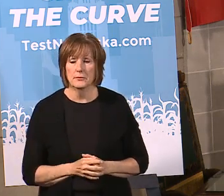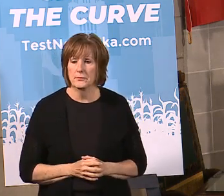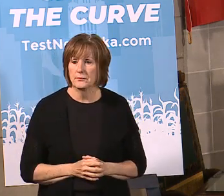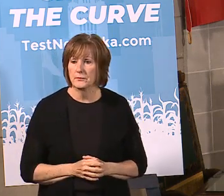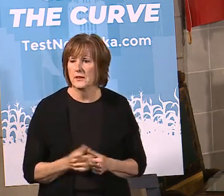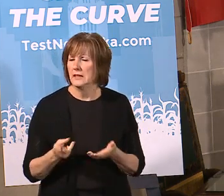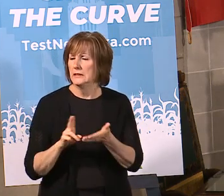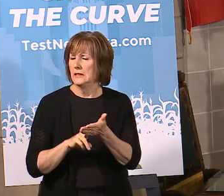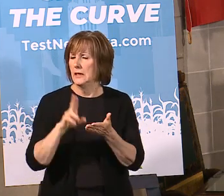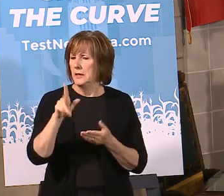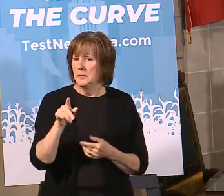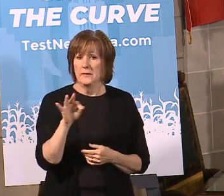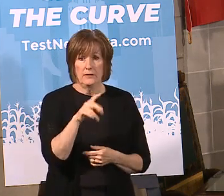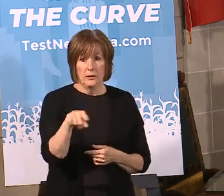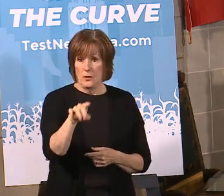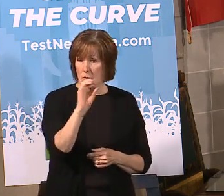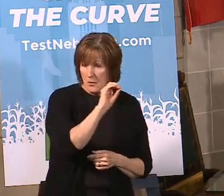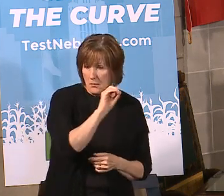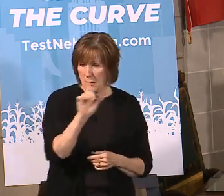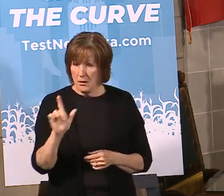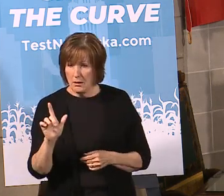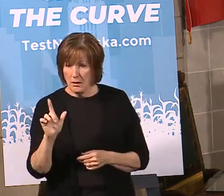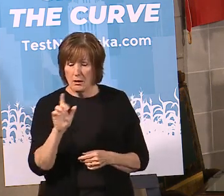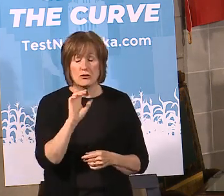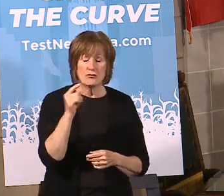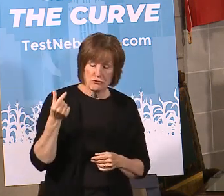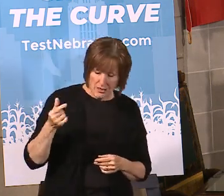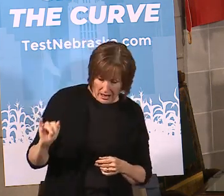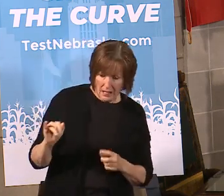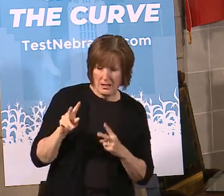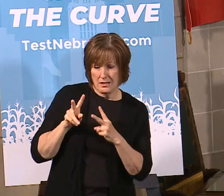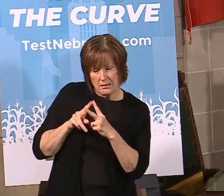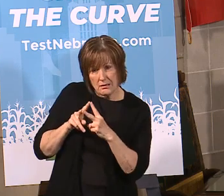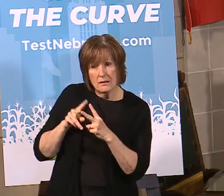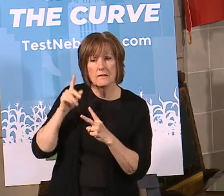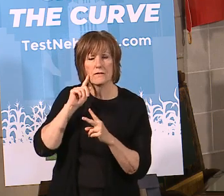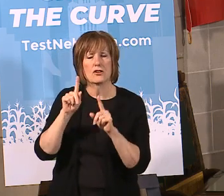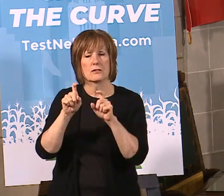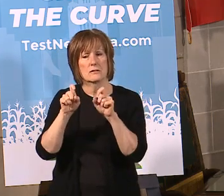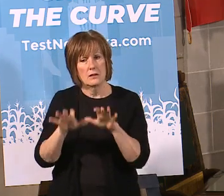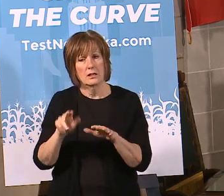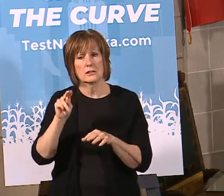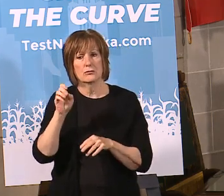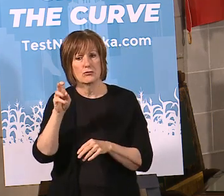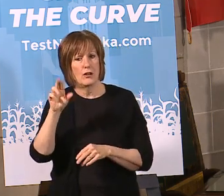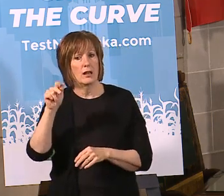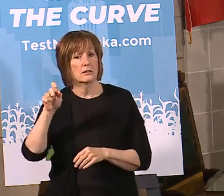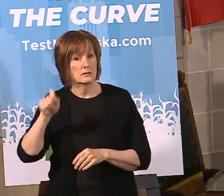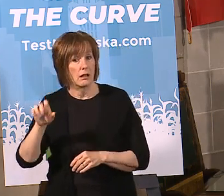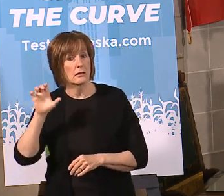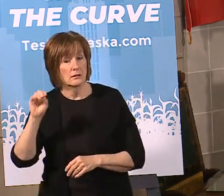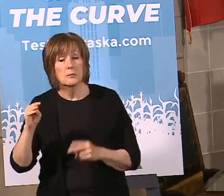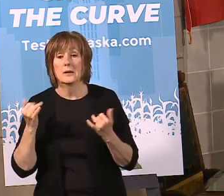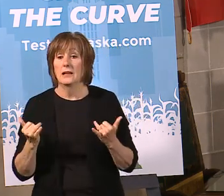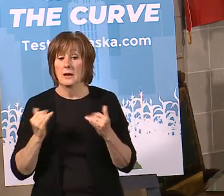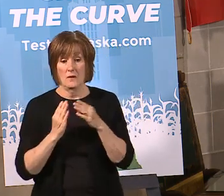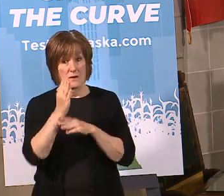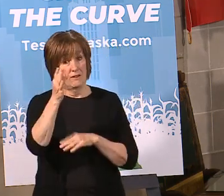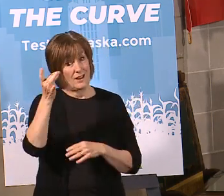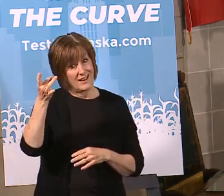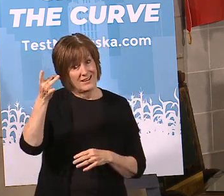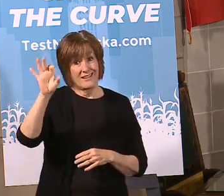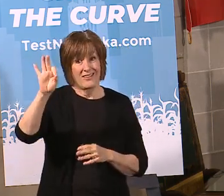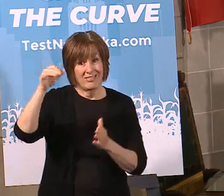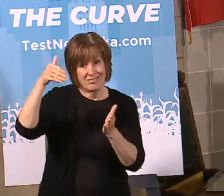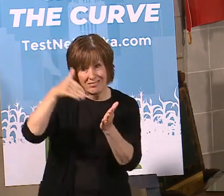again please sign up especially if you're in Omaha and Lincoln or Omaha and Grand Island for the testNebraska.com. We currently have over 89,000